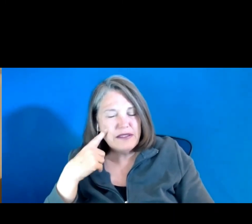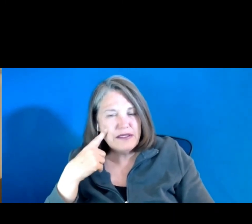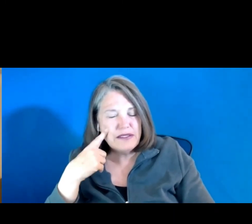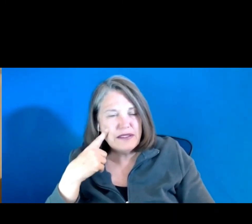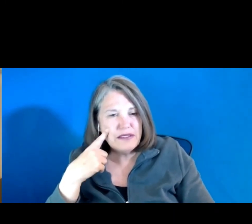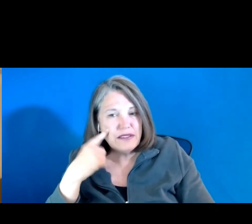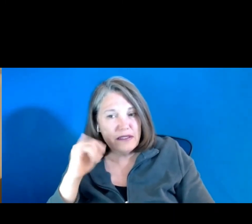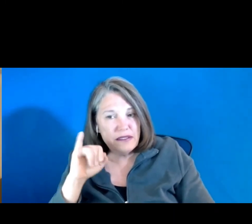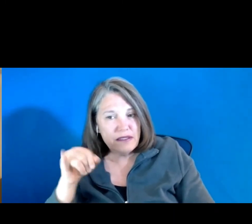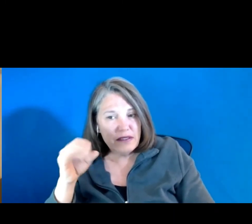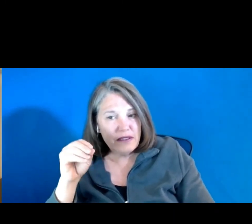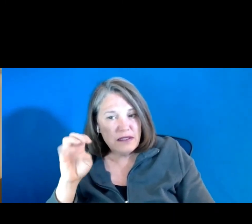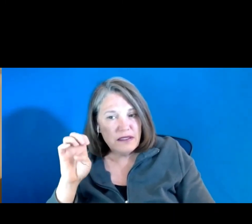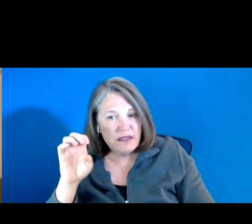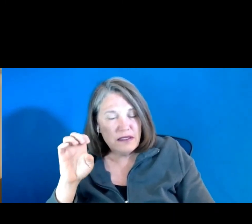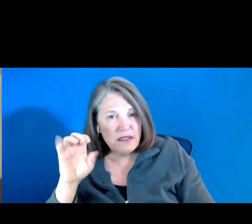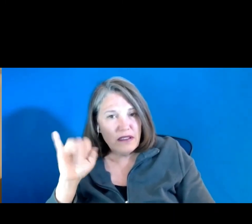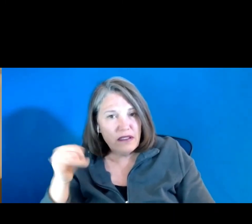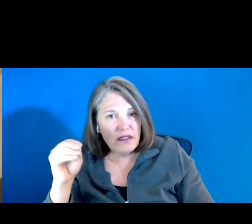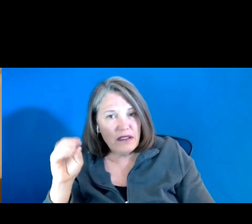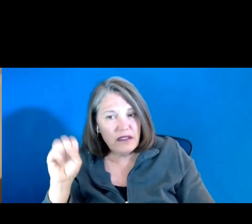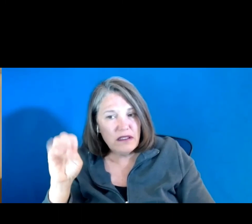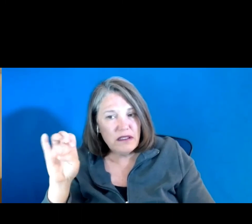Joseph, please unmute and talk.